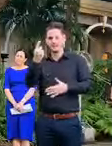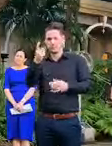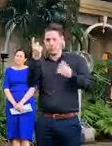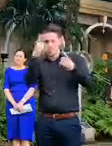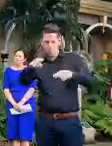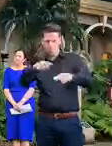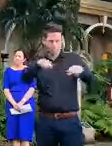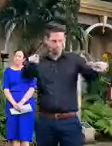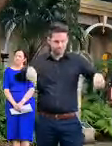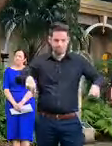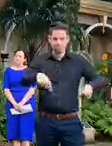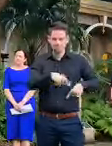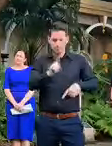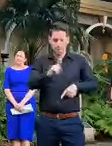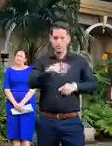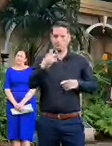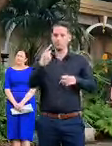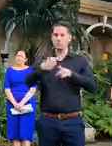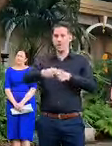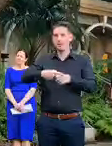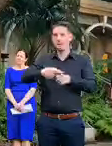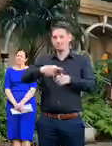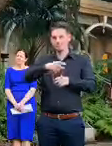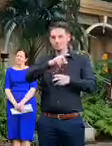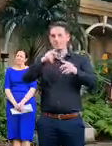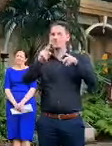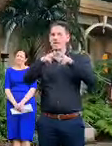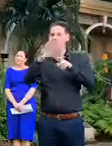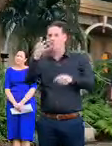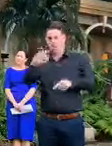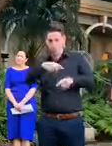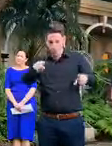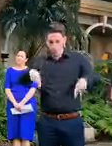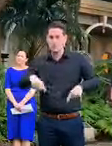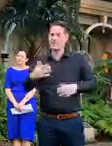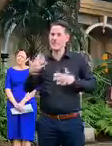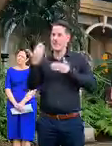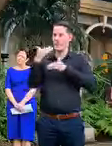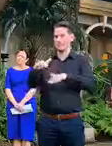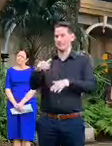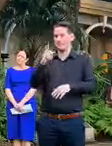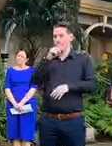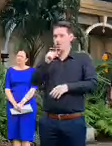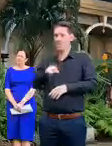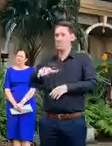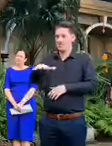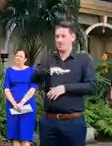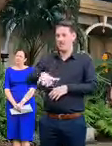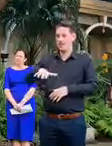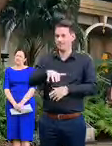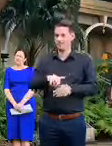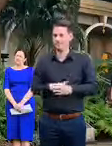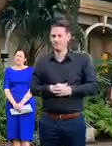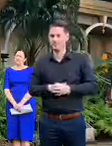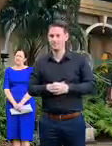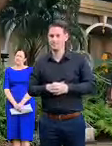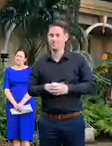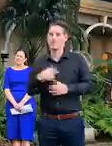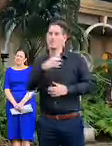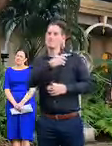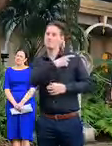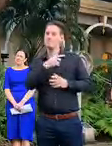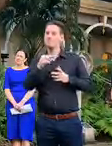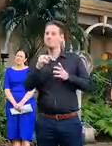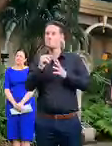square meters the venue is divided by four and that is the maximum number of people you can have in that space as the premier says